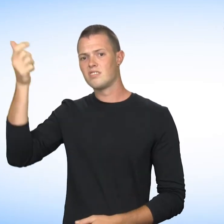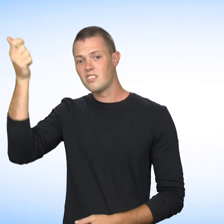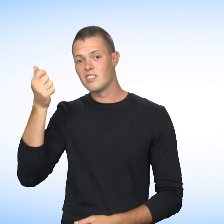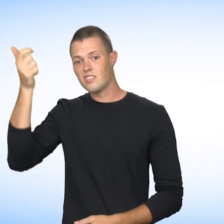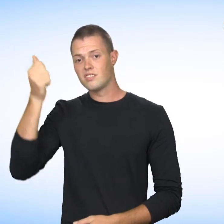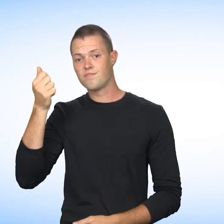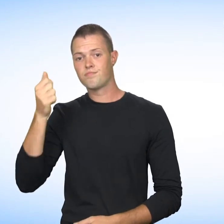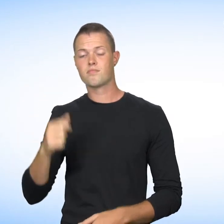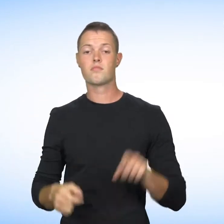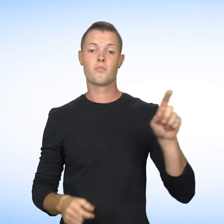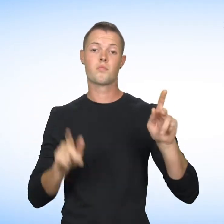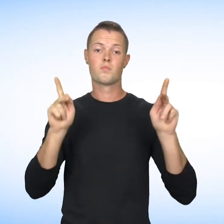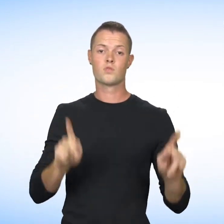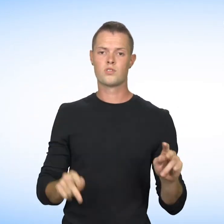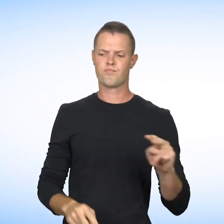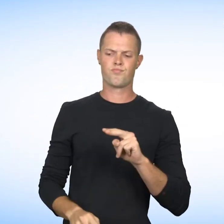because you receive social assistance.